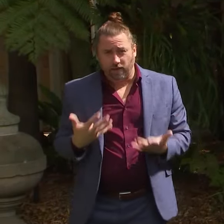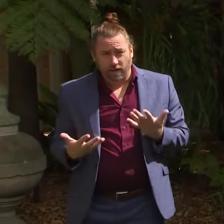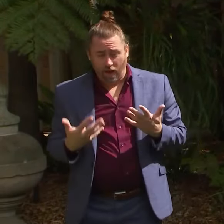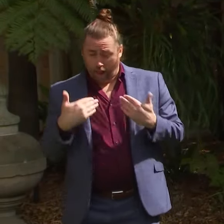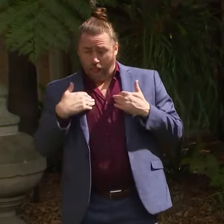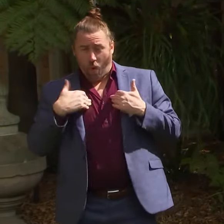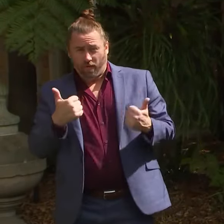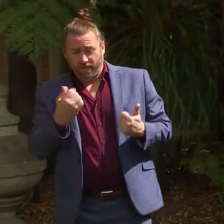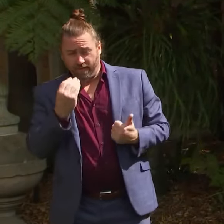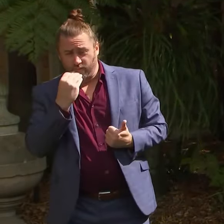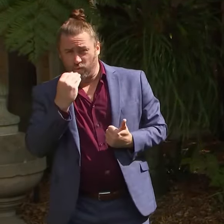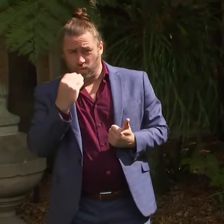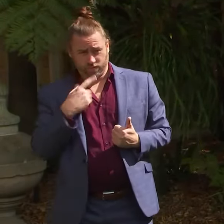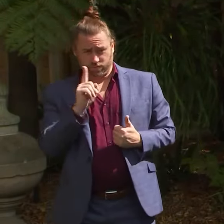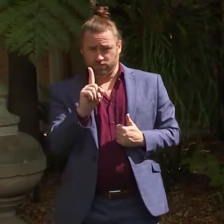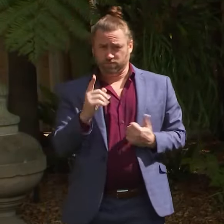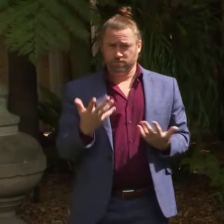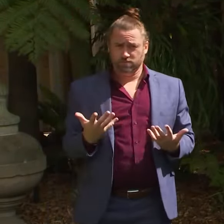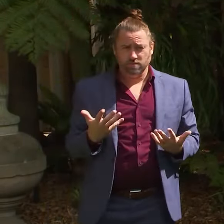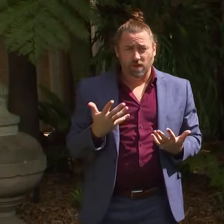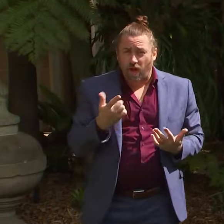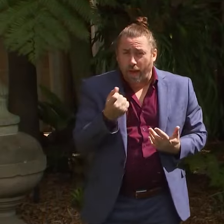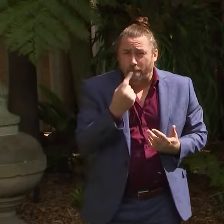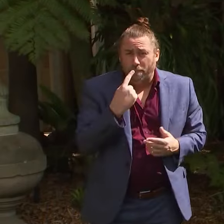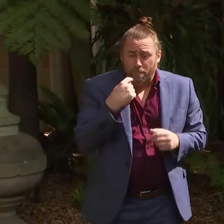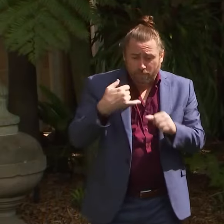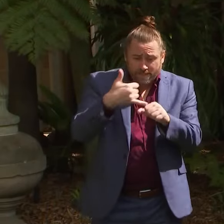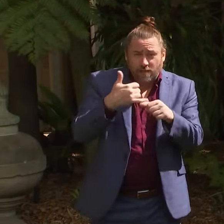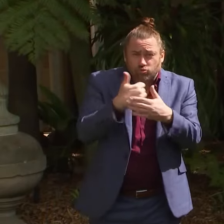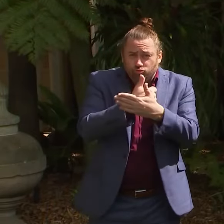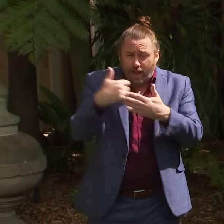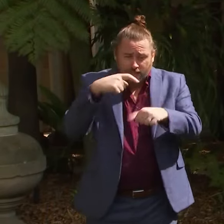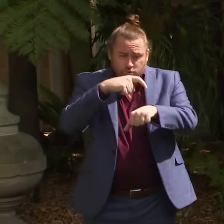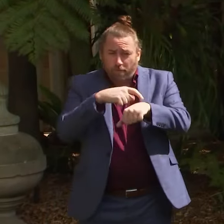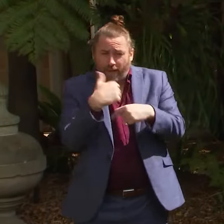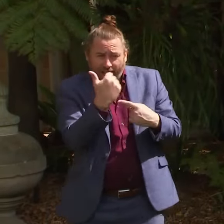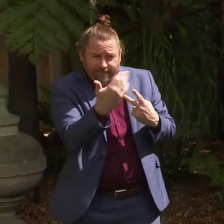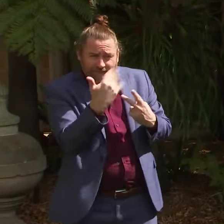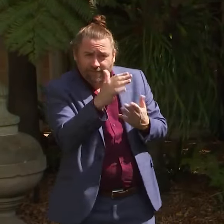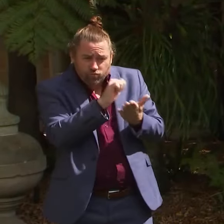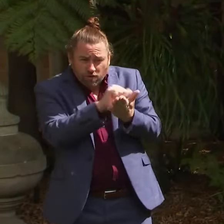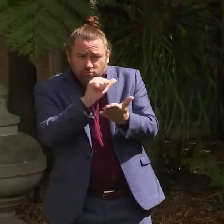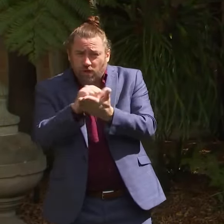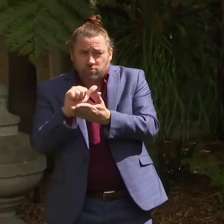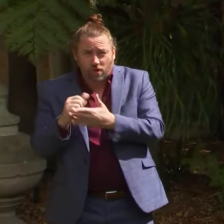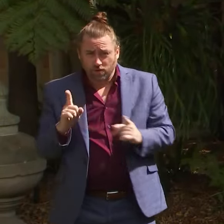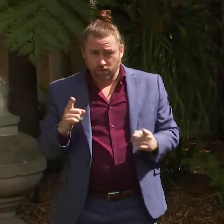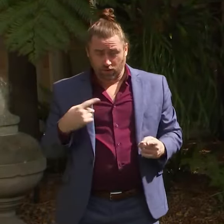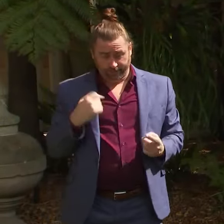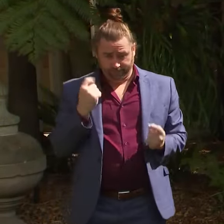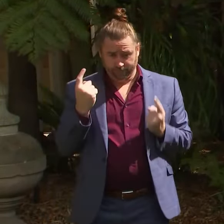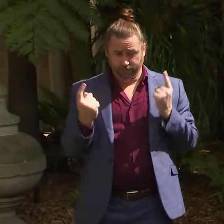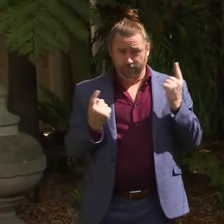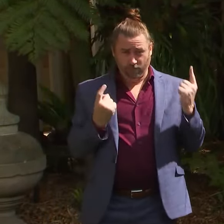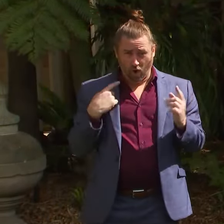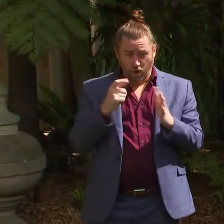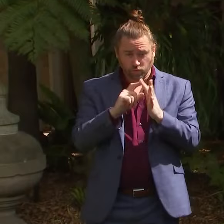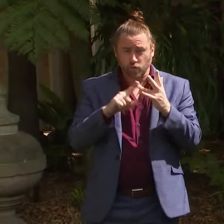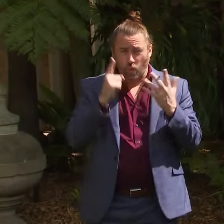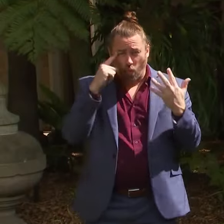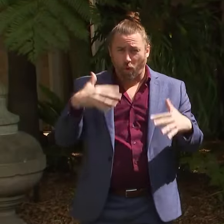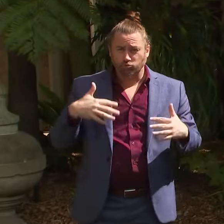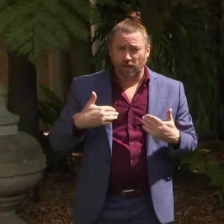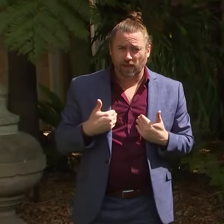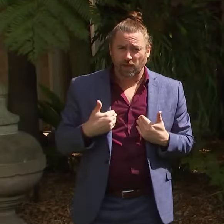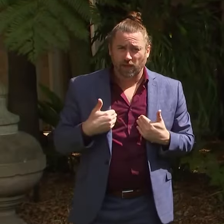them. Are they getting their meals on time, their medication on time? Uh, and I, uh, you know, I think it's horrifying that, you know,